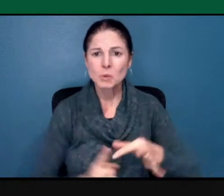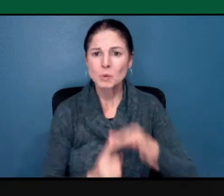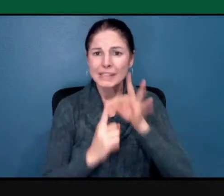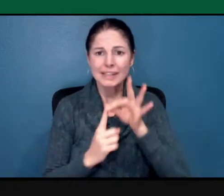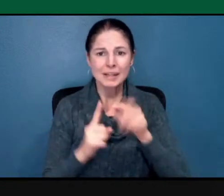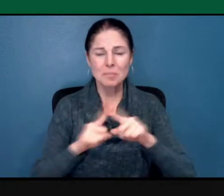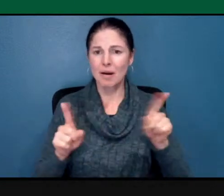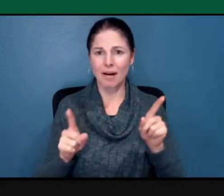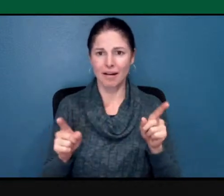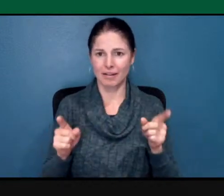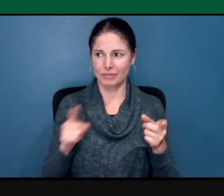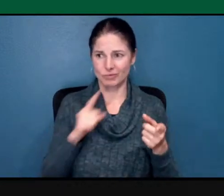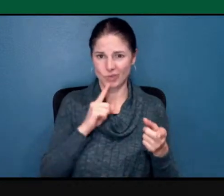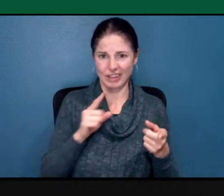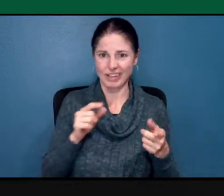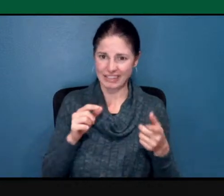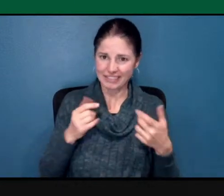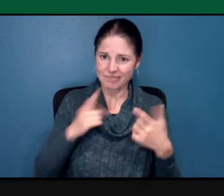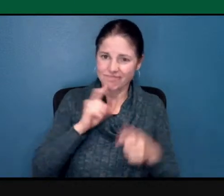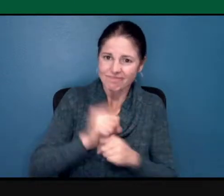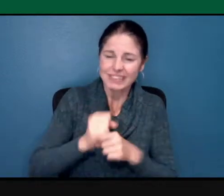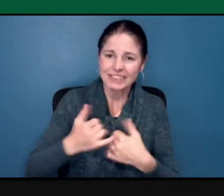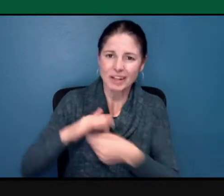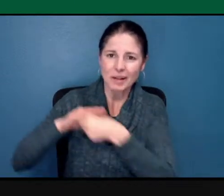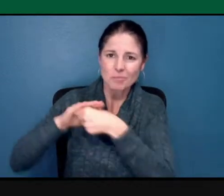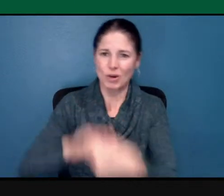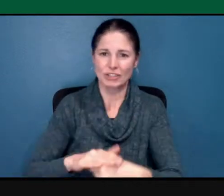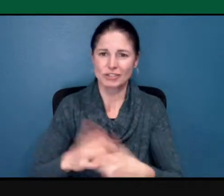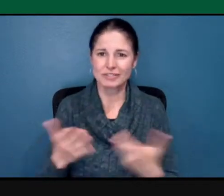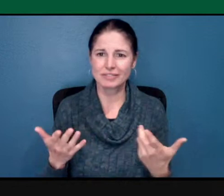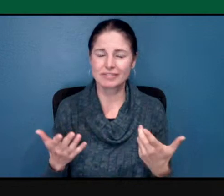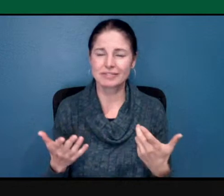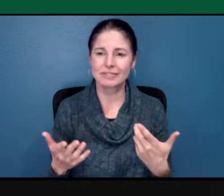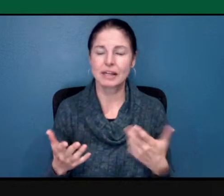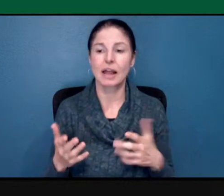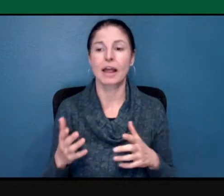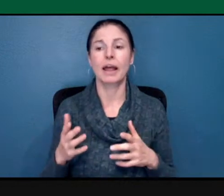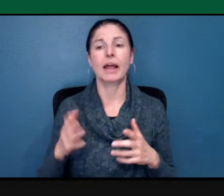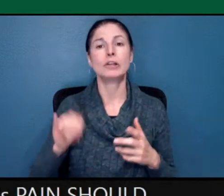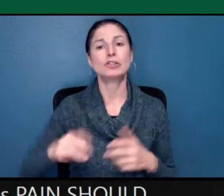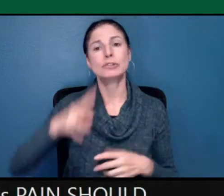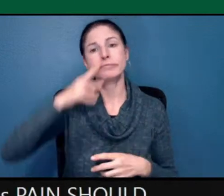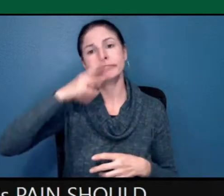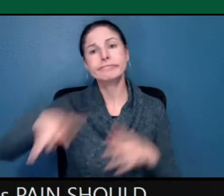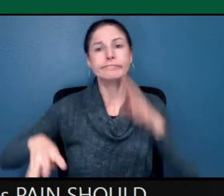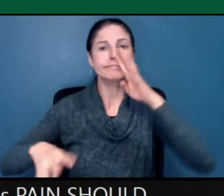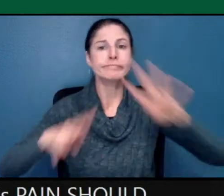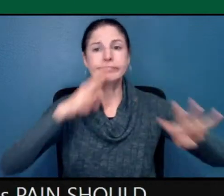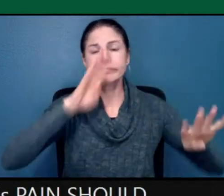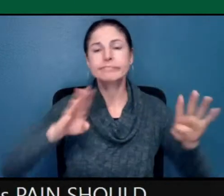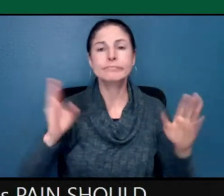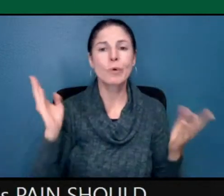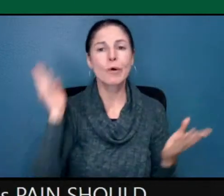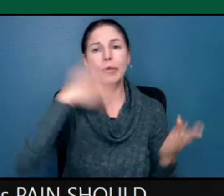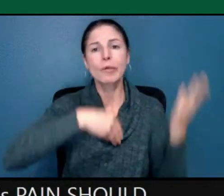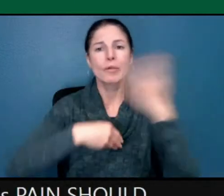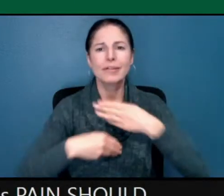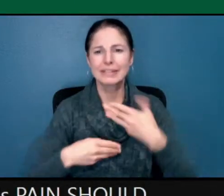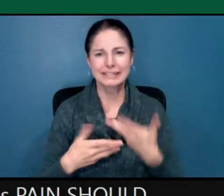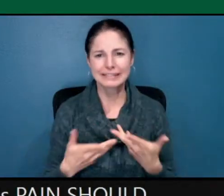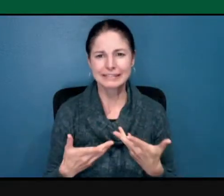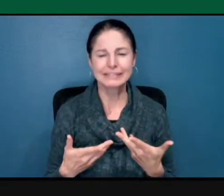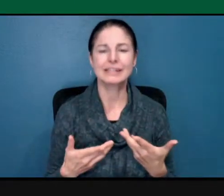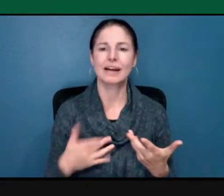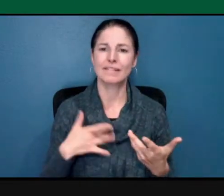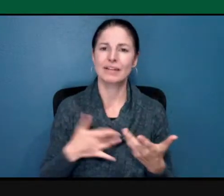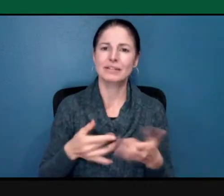no one's pain should go unseen. And I often feel like that happens. So I think, um, it's important to